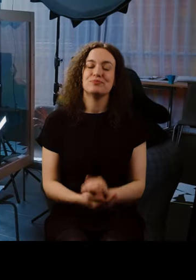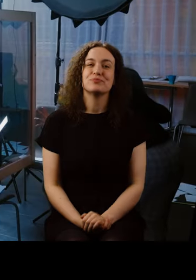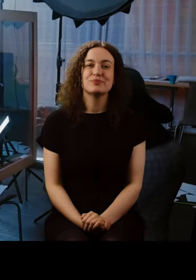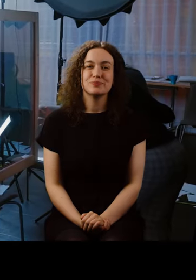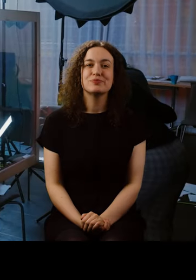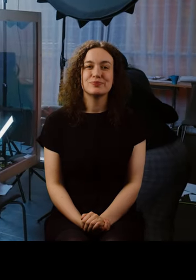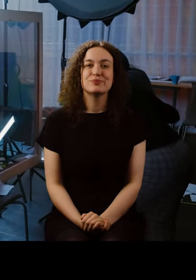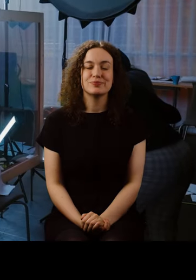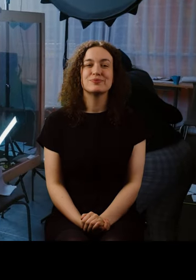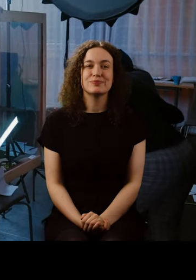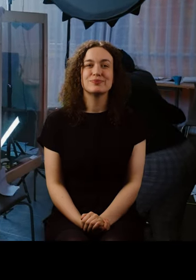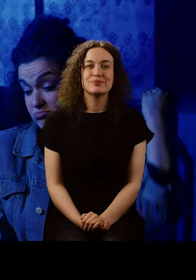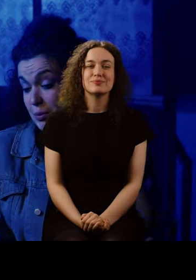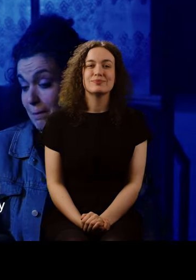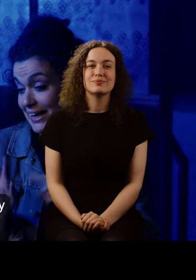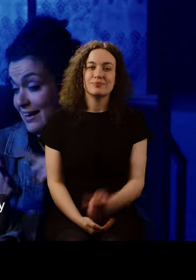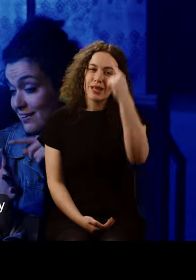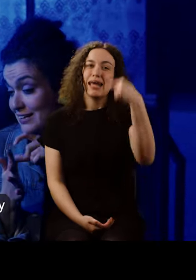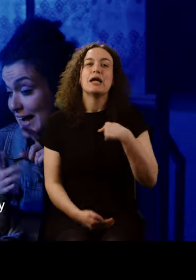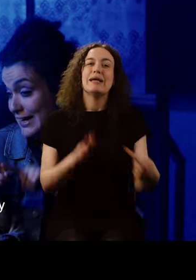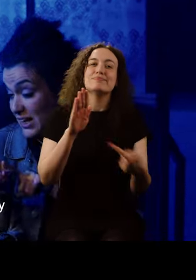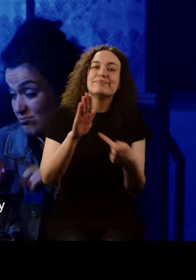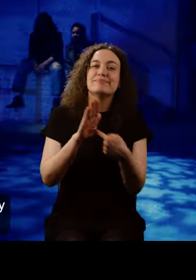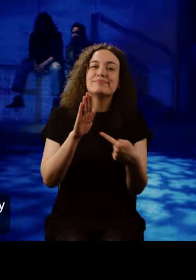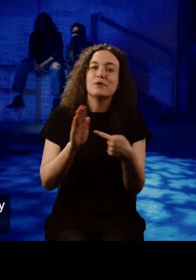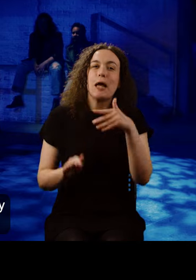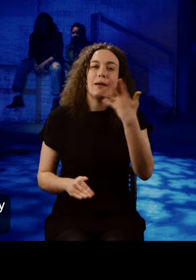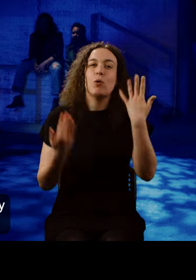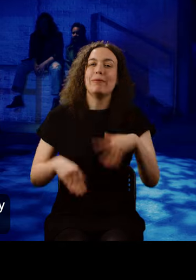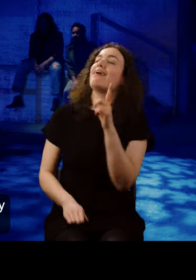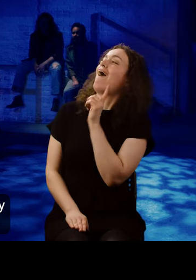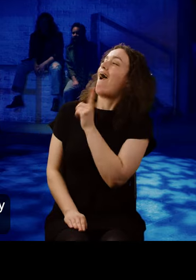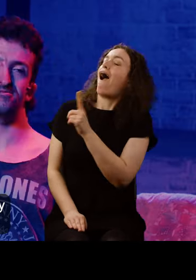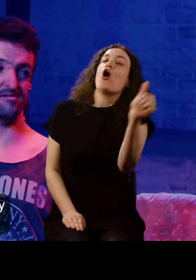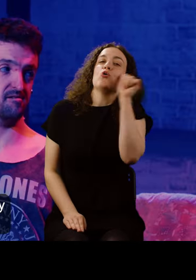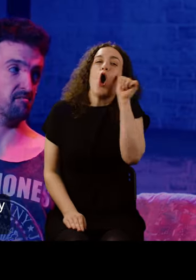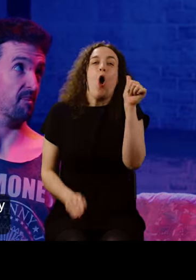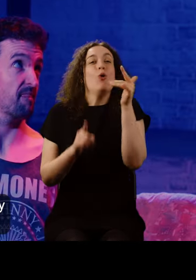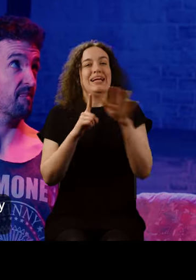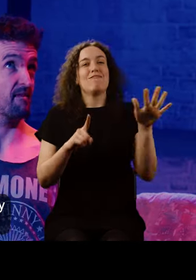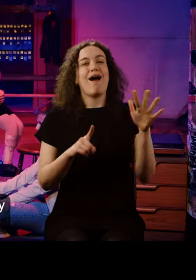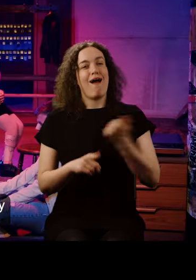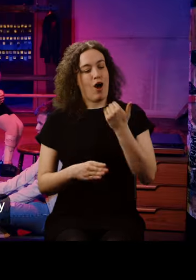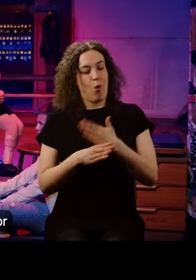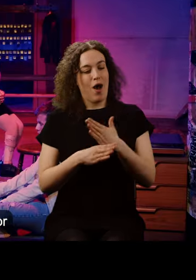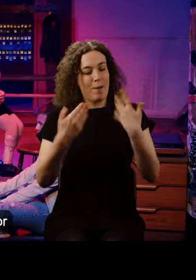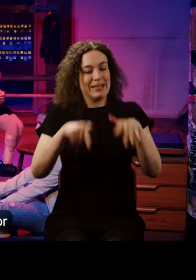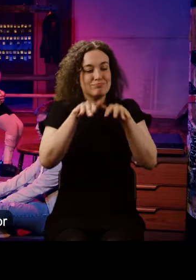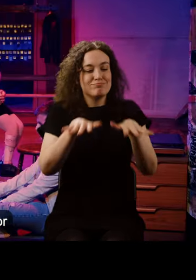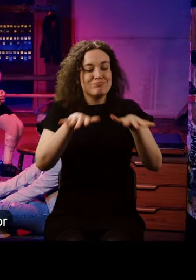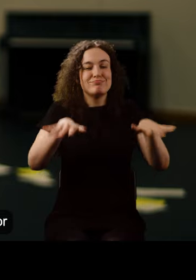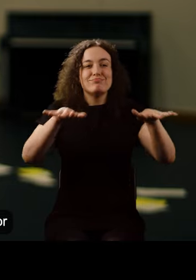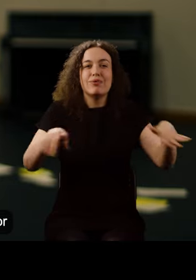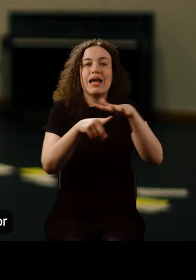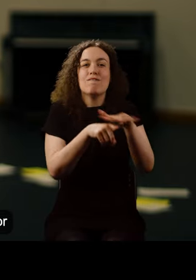because I know that it's safe. I think what's really important is that a company like ours is being recognised for